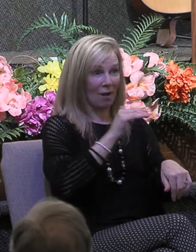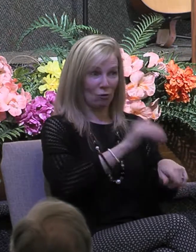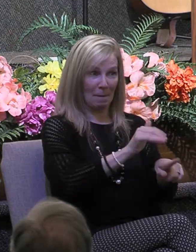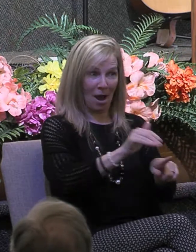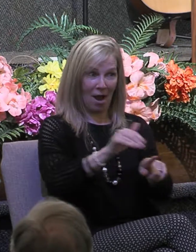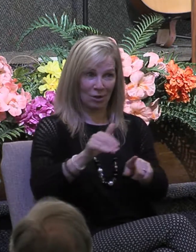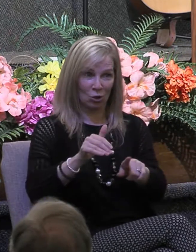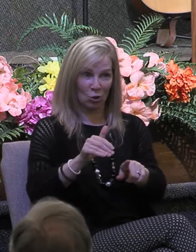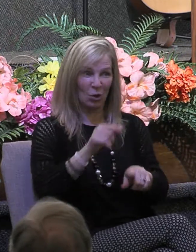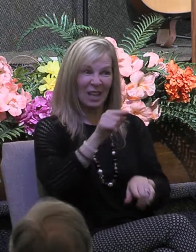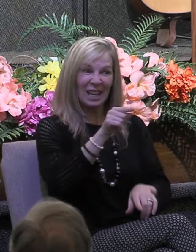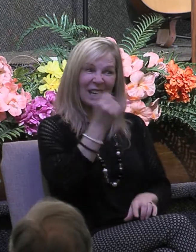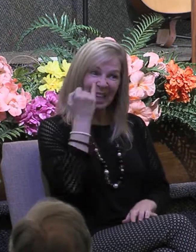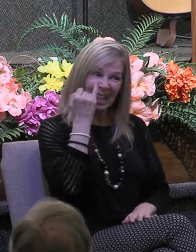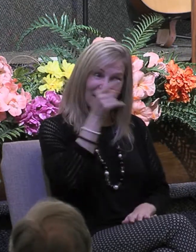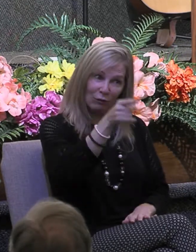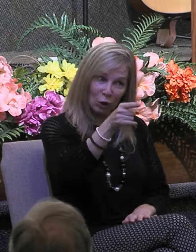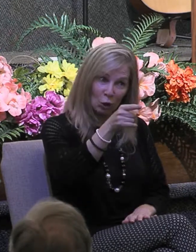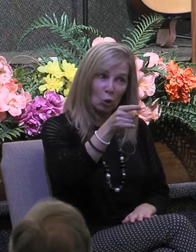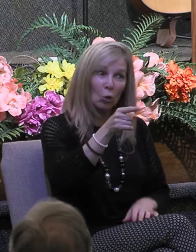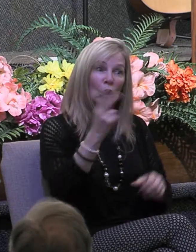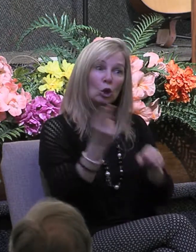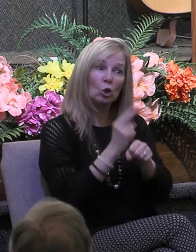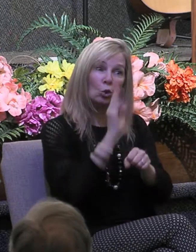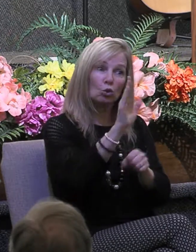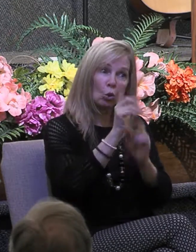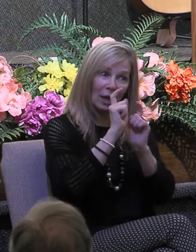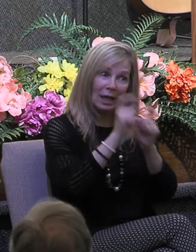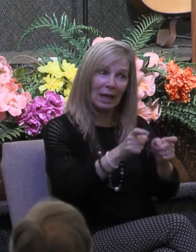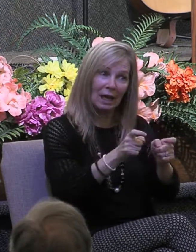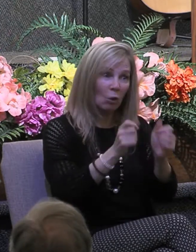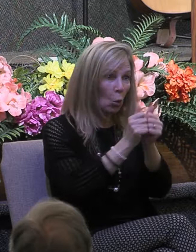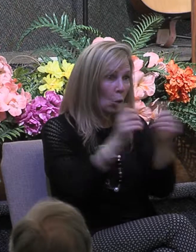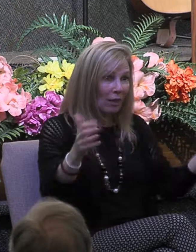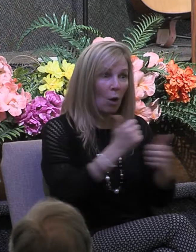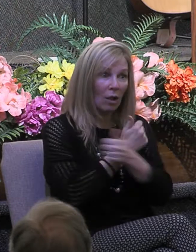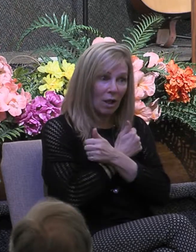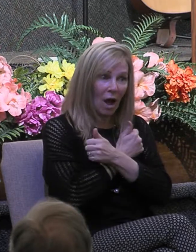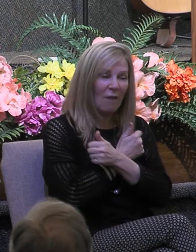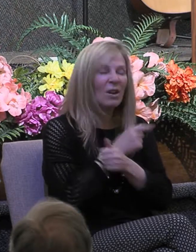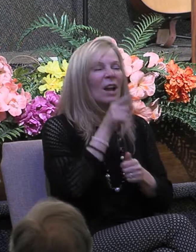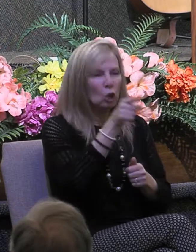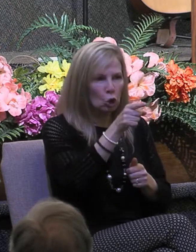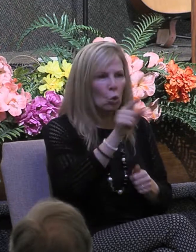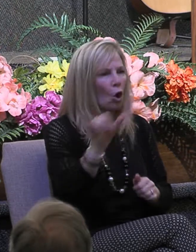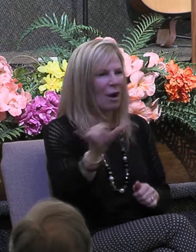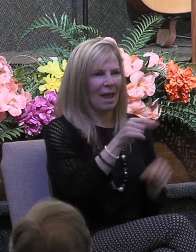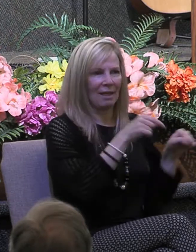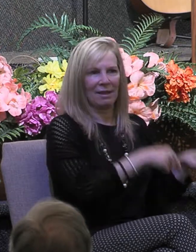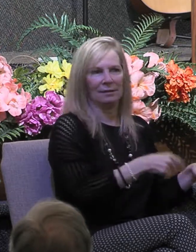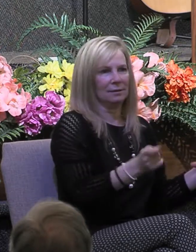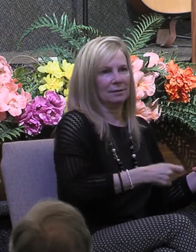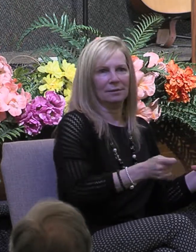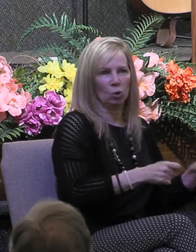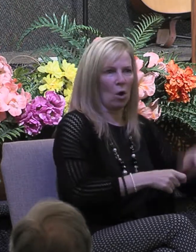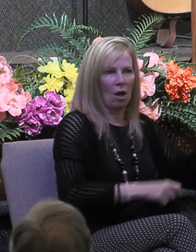are like to others and to God if they use their gifts apart from love they are nothing more than a noisy gung or a clanging